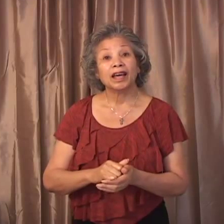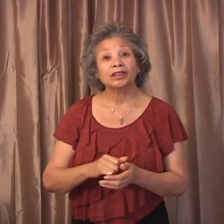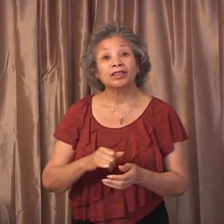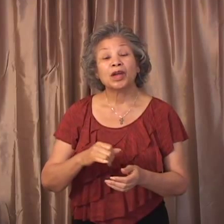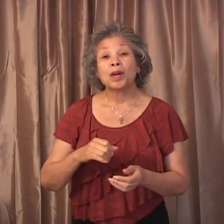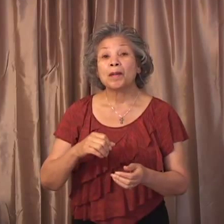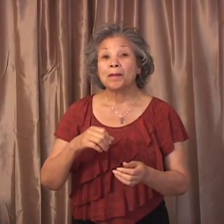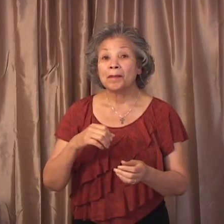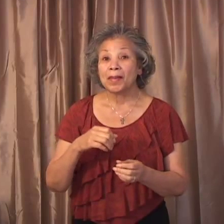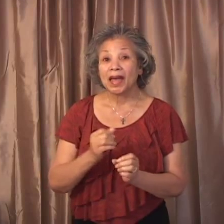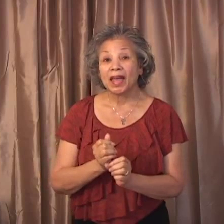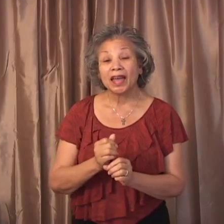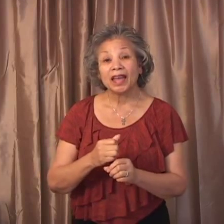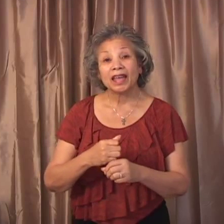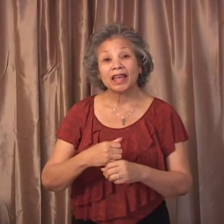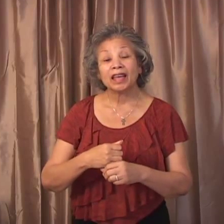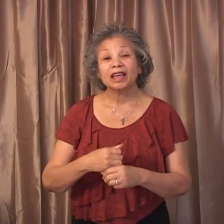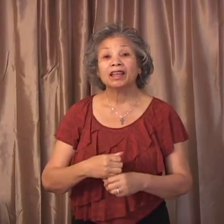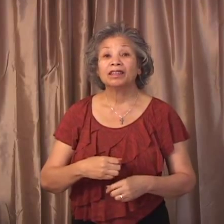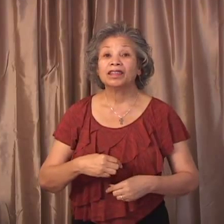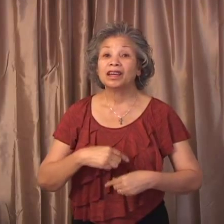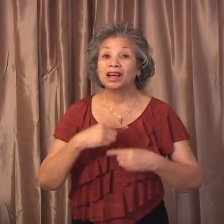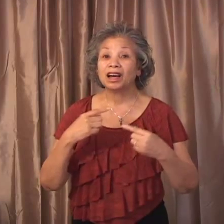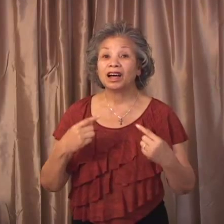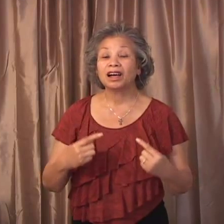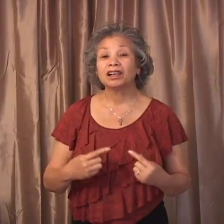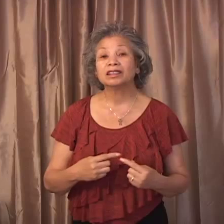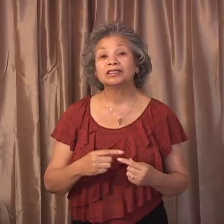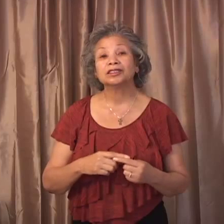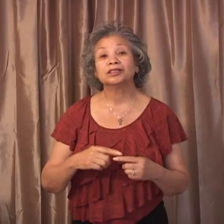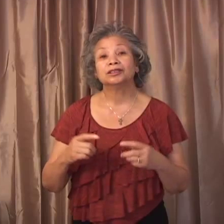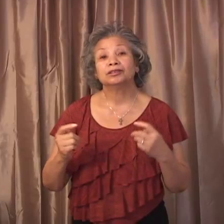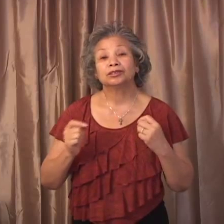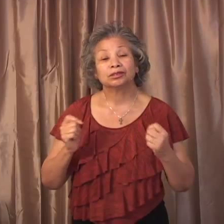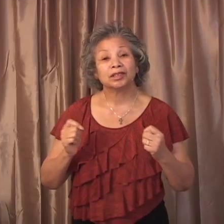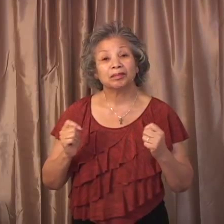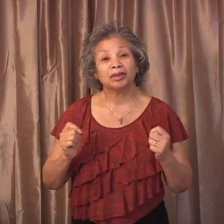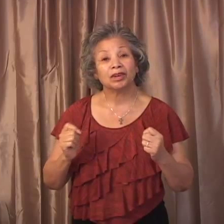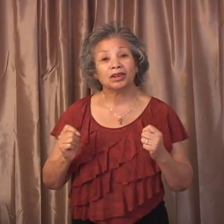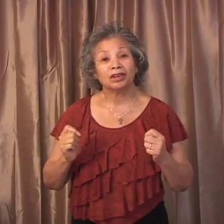make the heart to tremble.